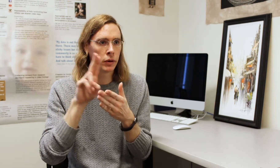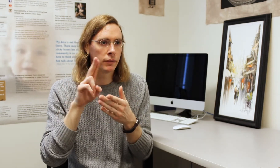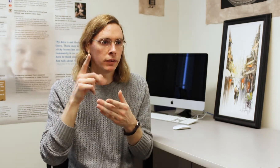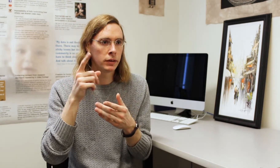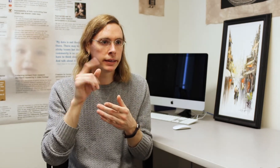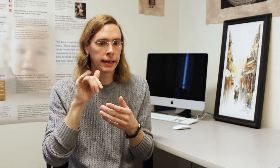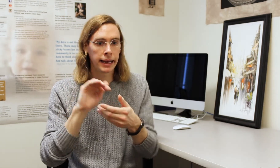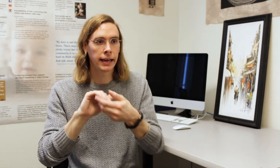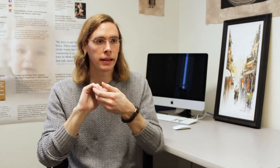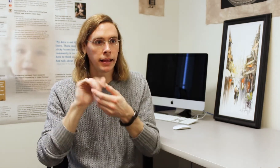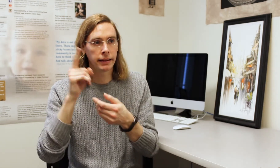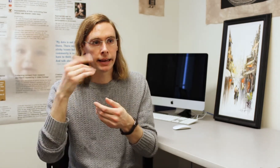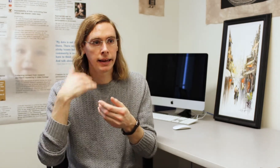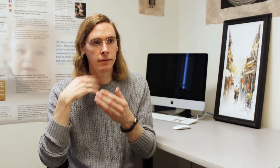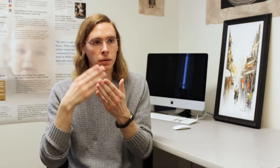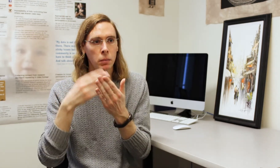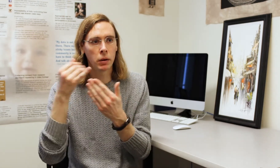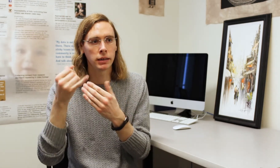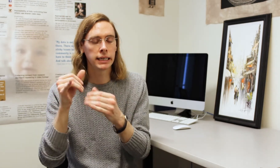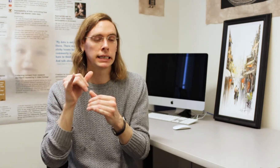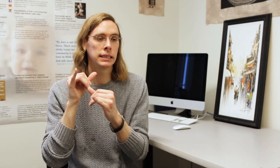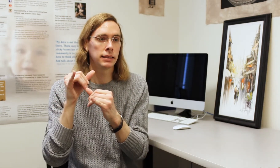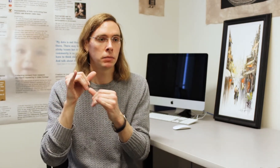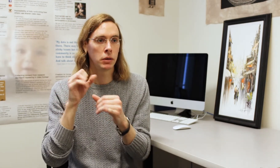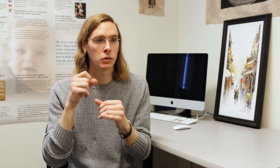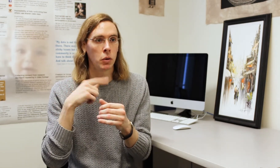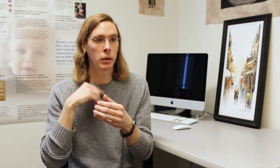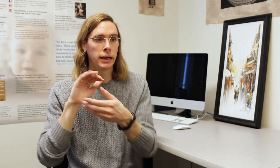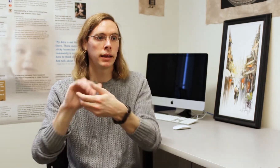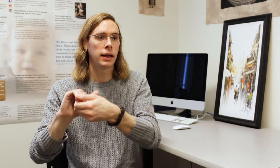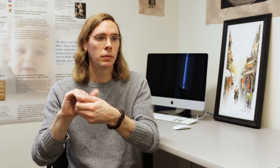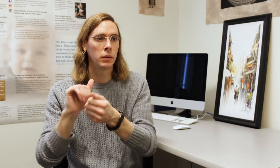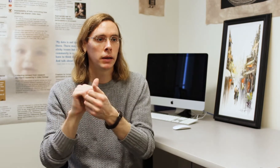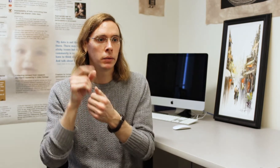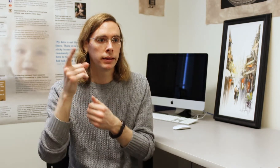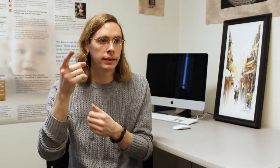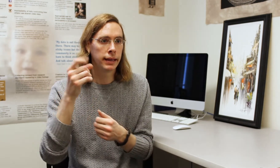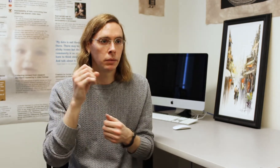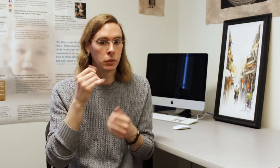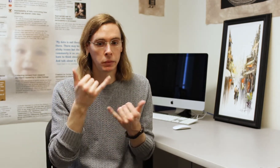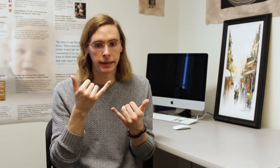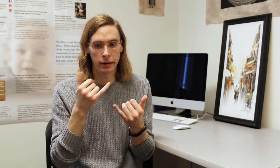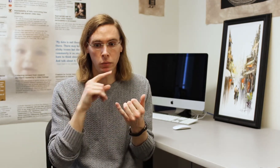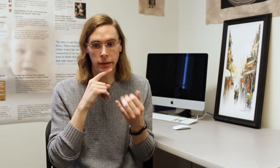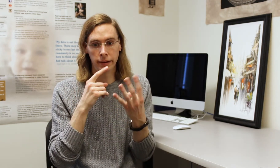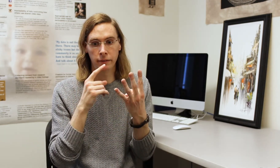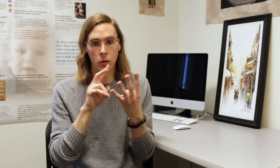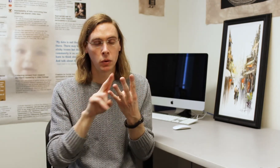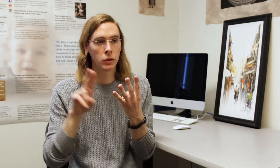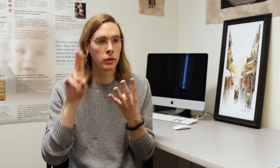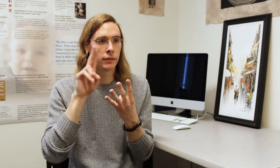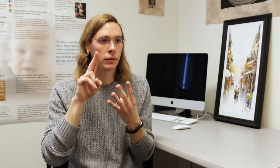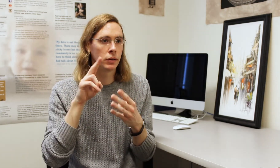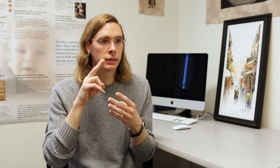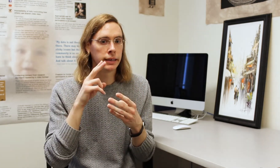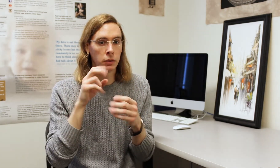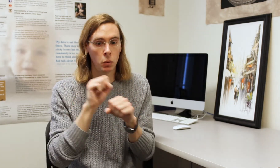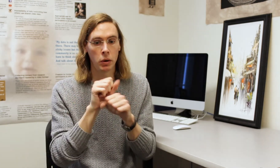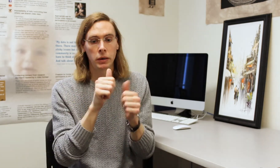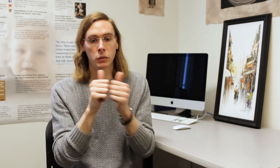Boston University. They have a project similar to ours, so we're collaborating with them on our project. Currently, there are four universities that